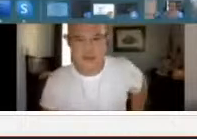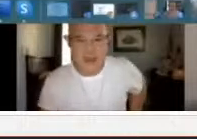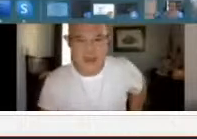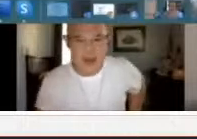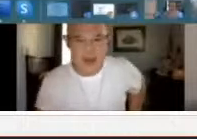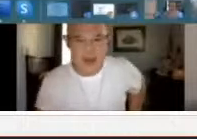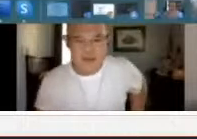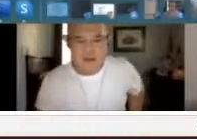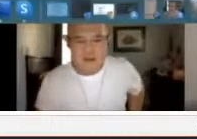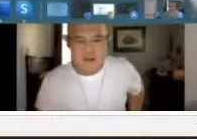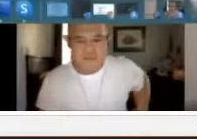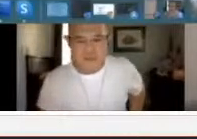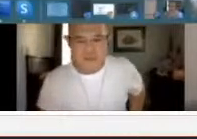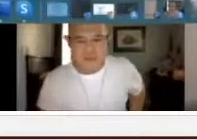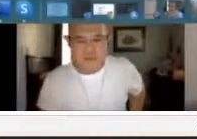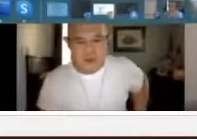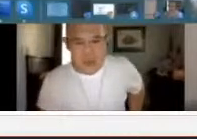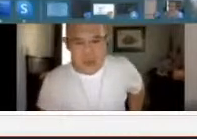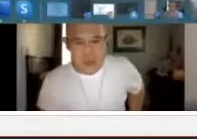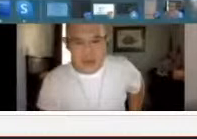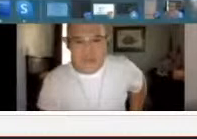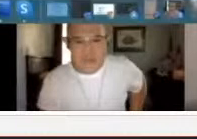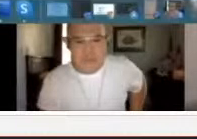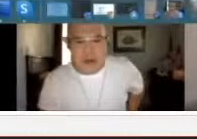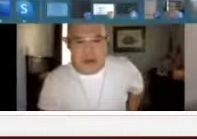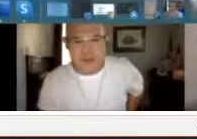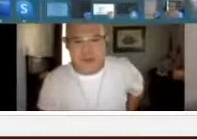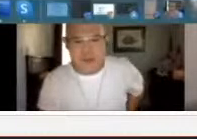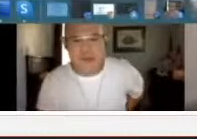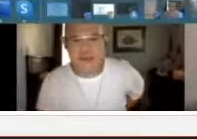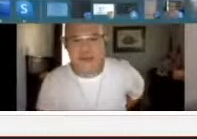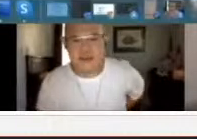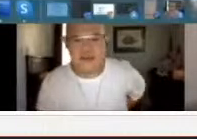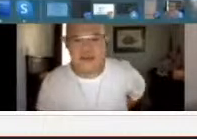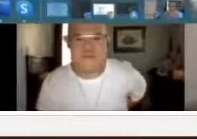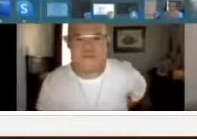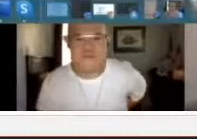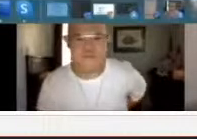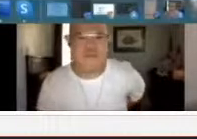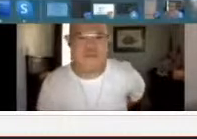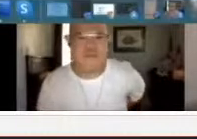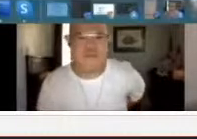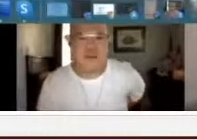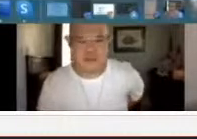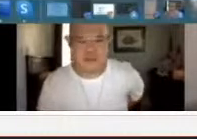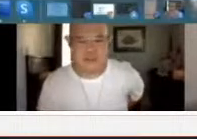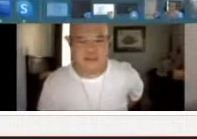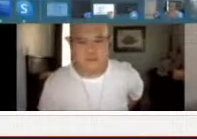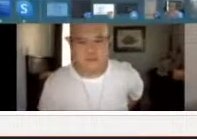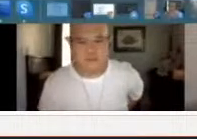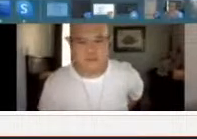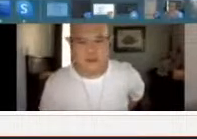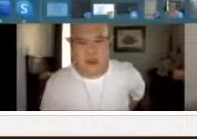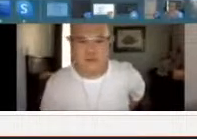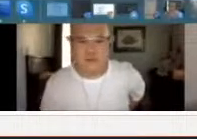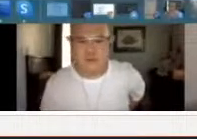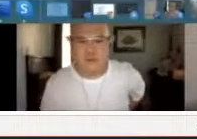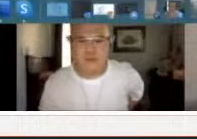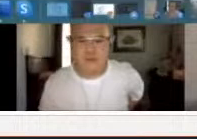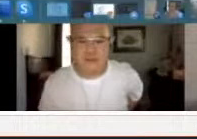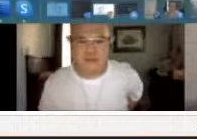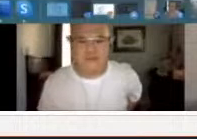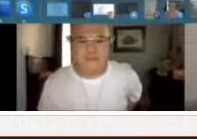So I practice my voice and the